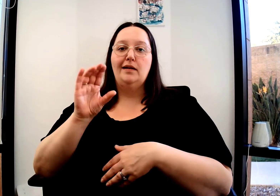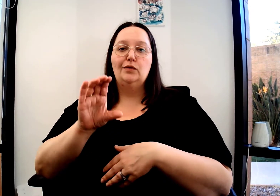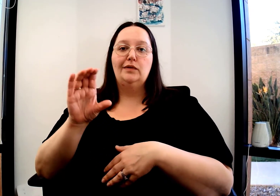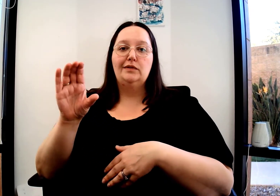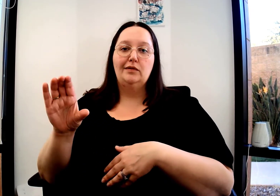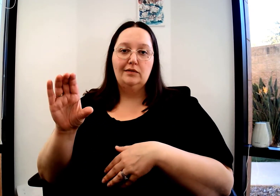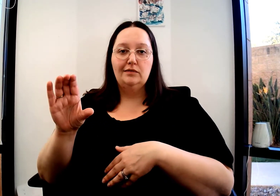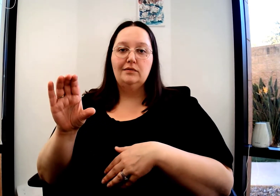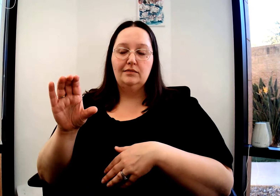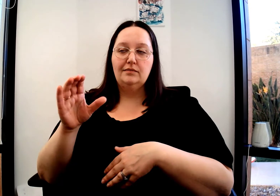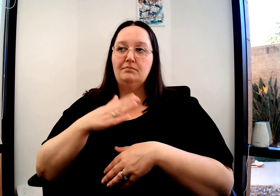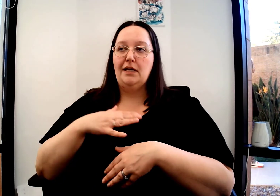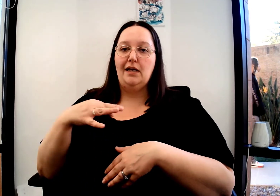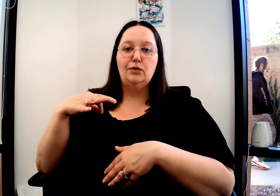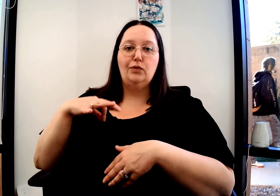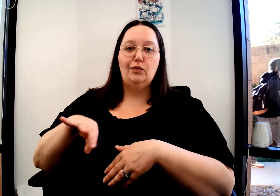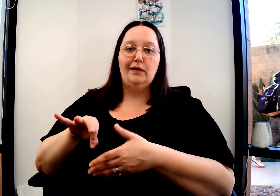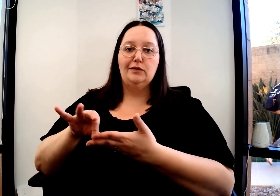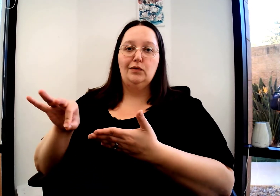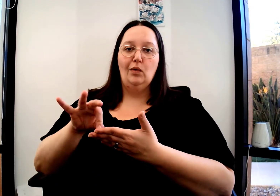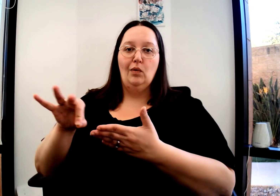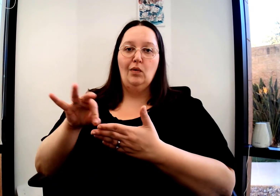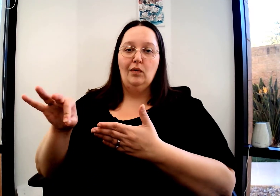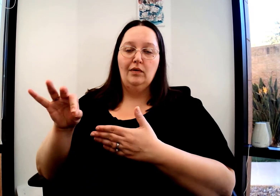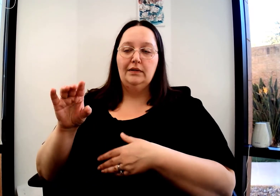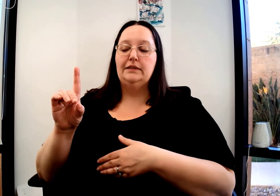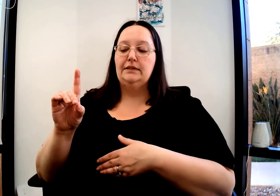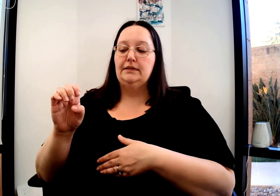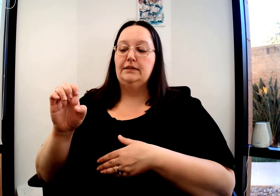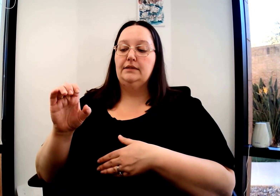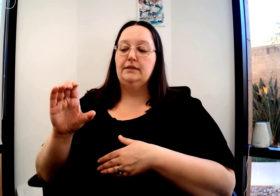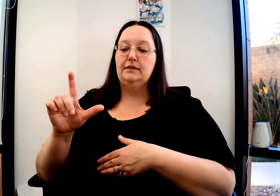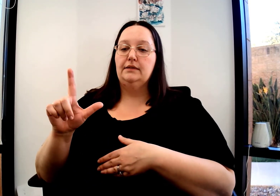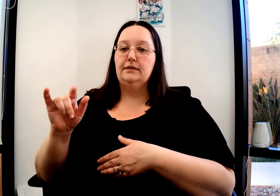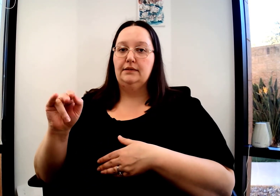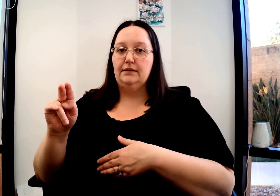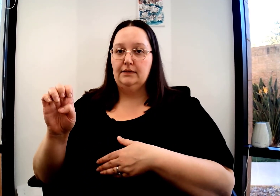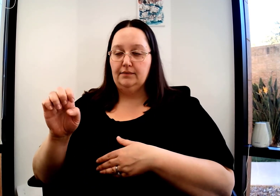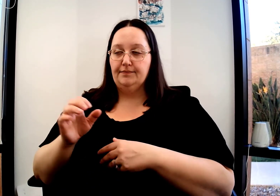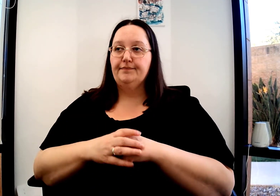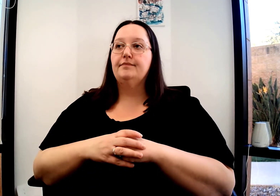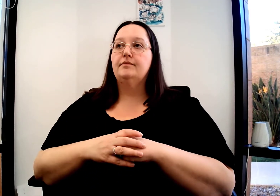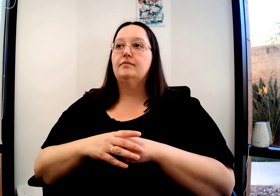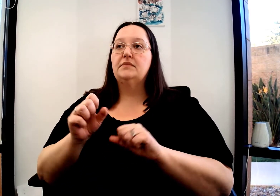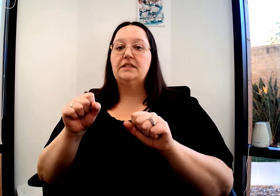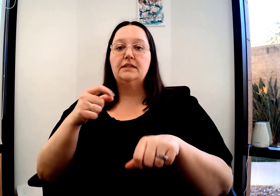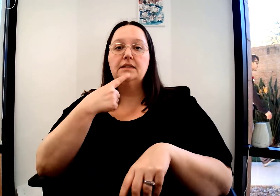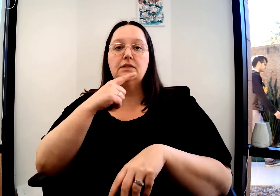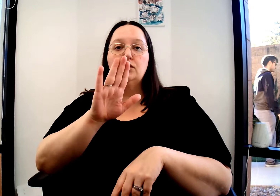It can mean my credit score on my credit card. It declines.